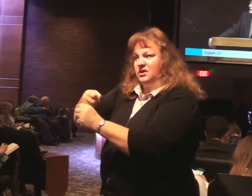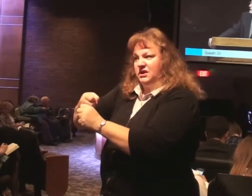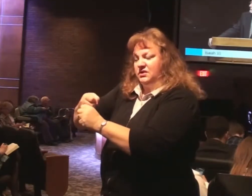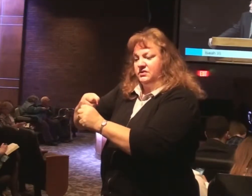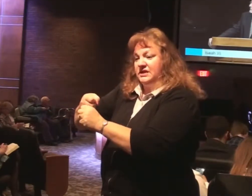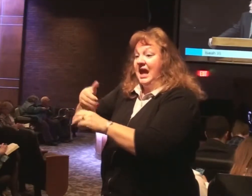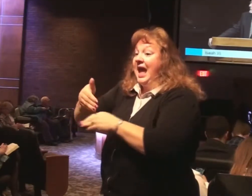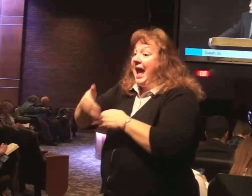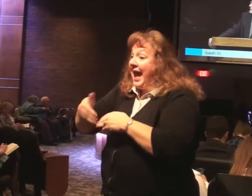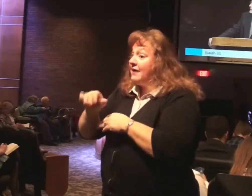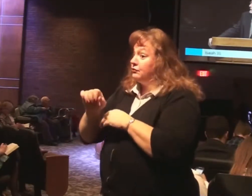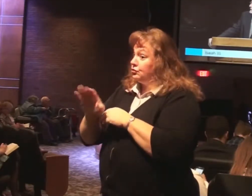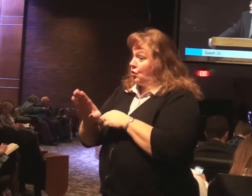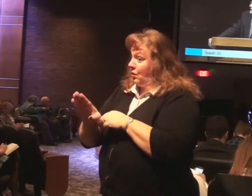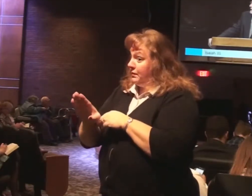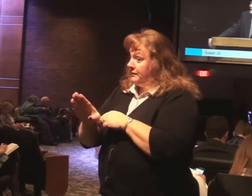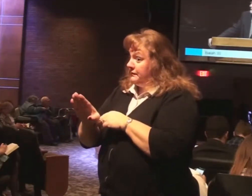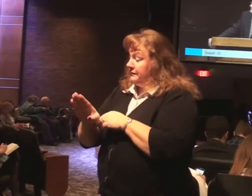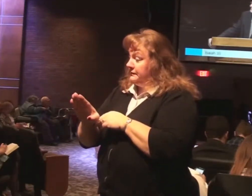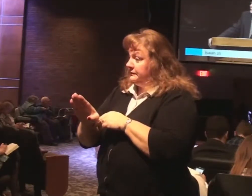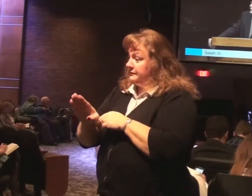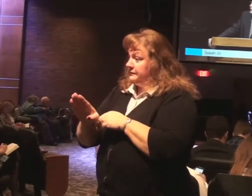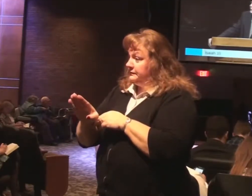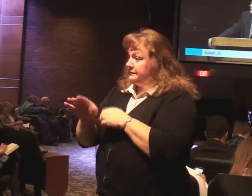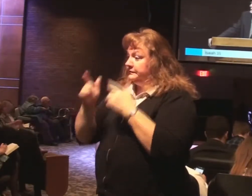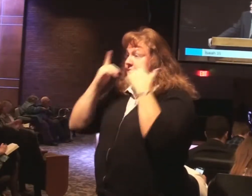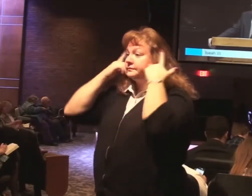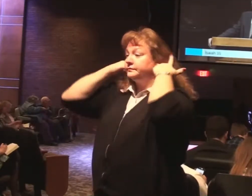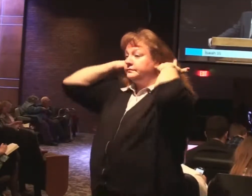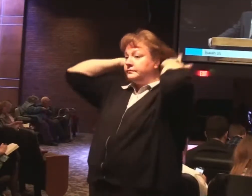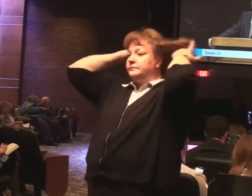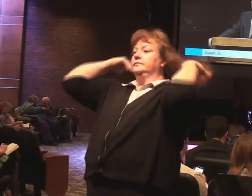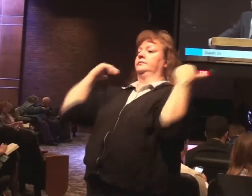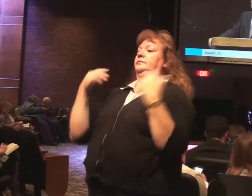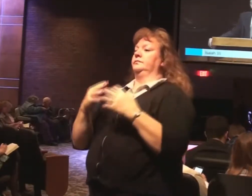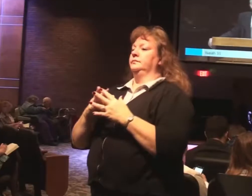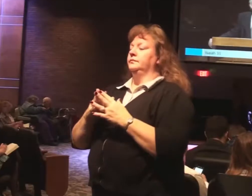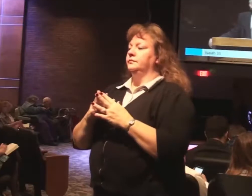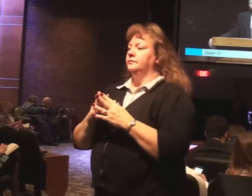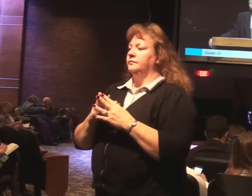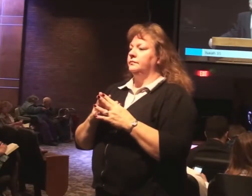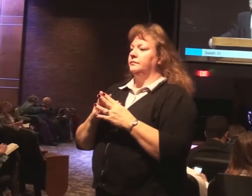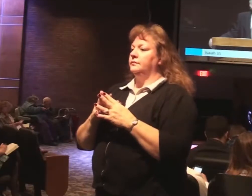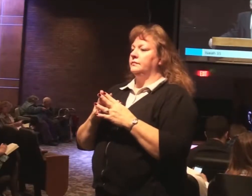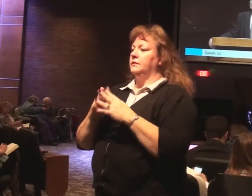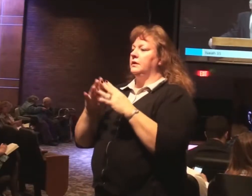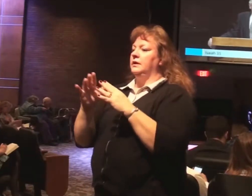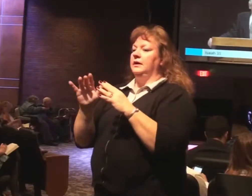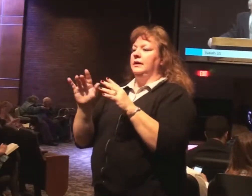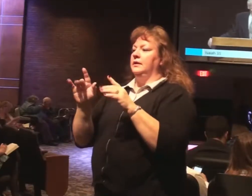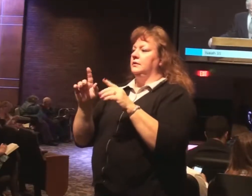Job. And yet the same idiom is used.